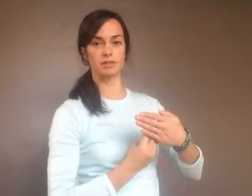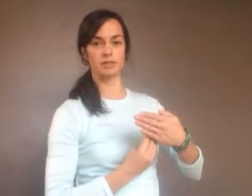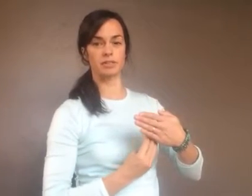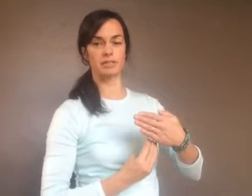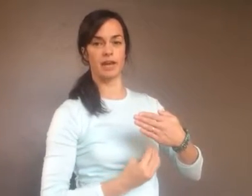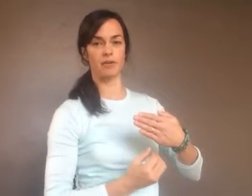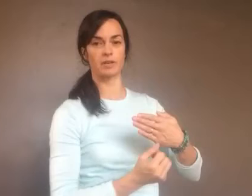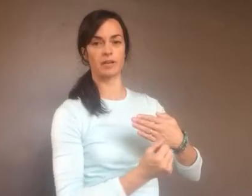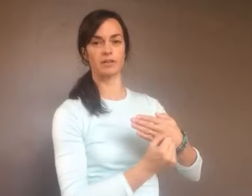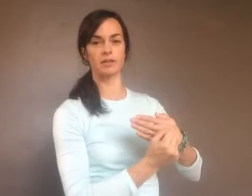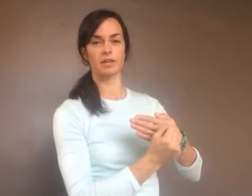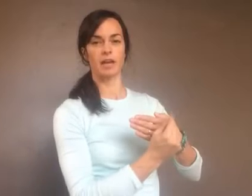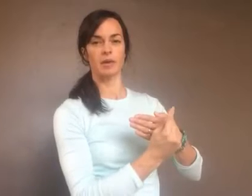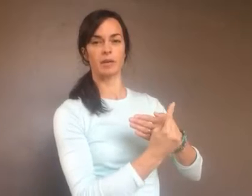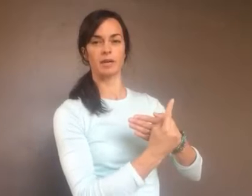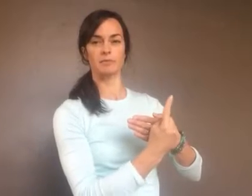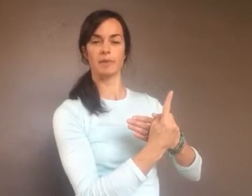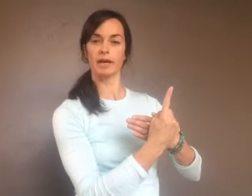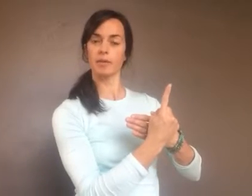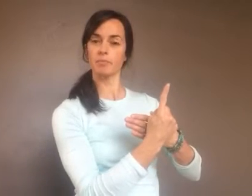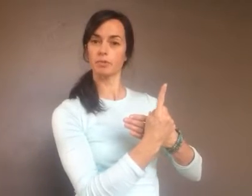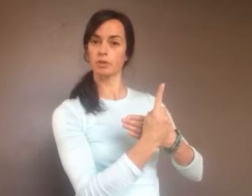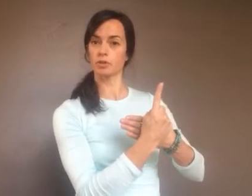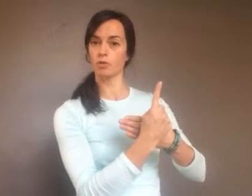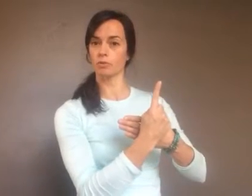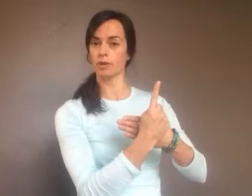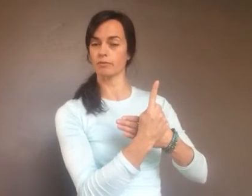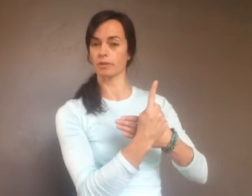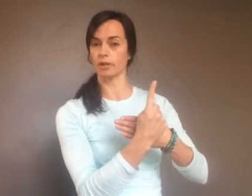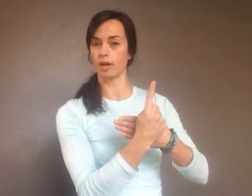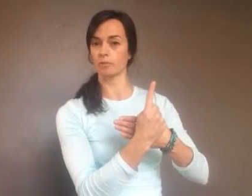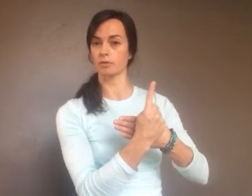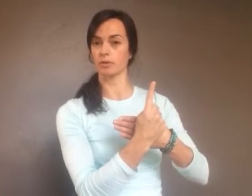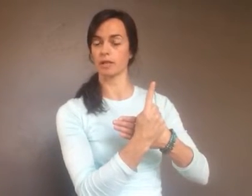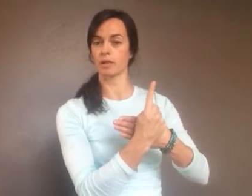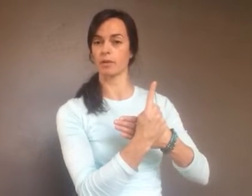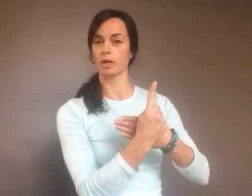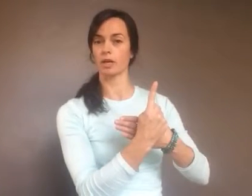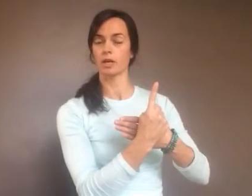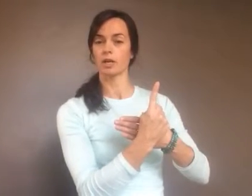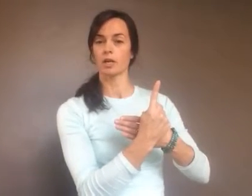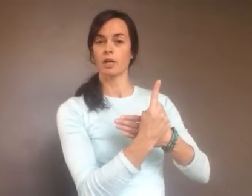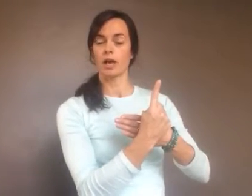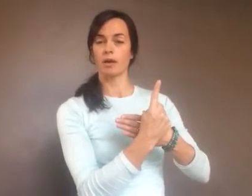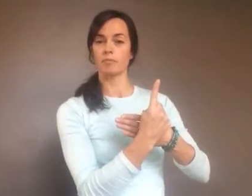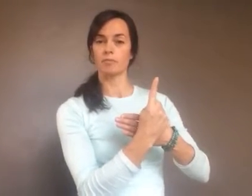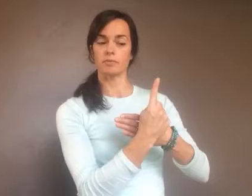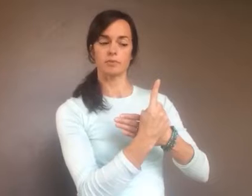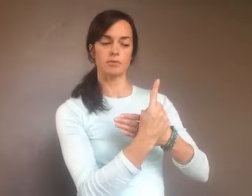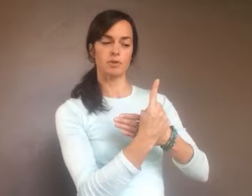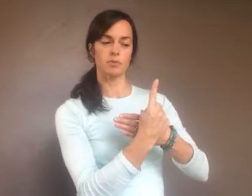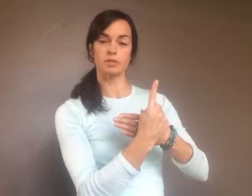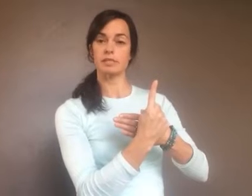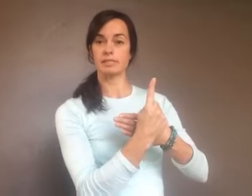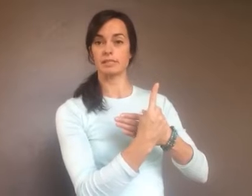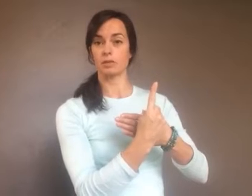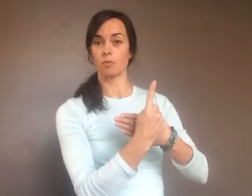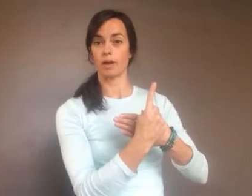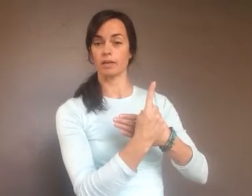fingers down and under, and when it comes back up, you're going to hold one finger up, showing that there were three persons and one